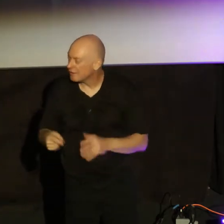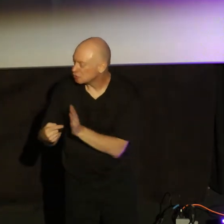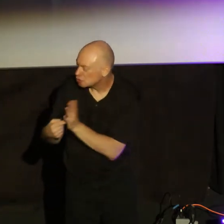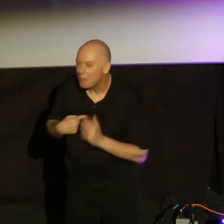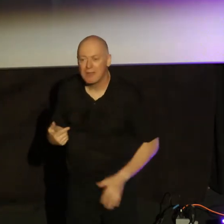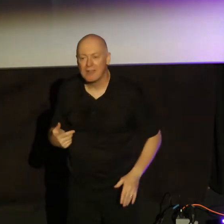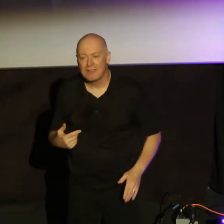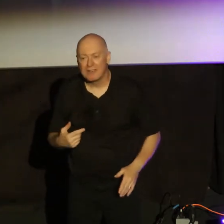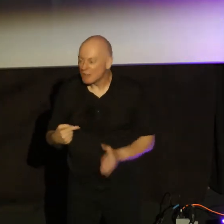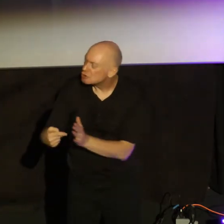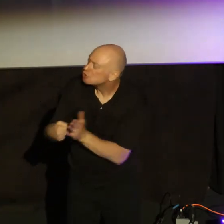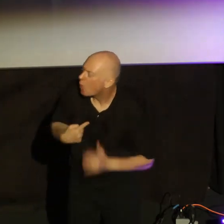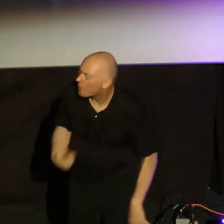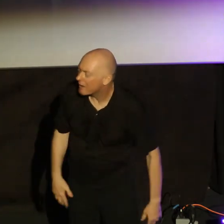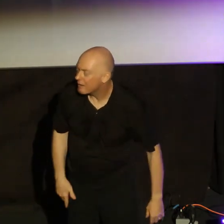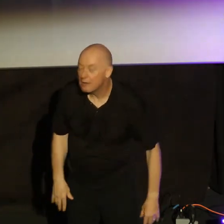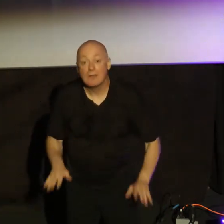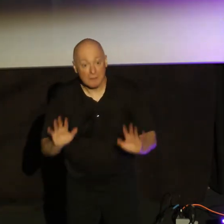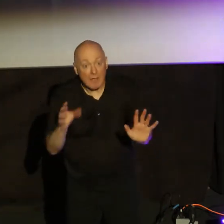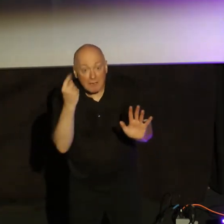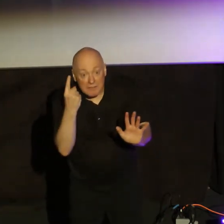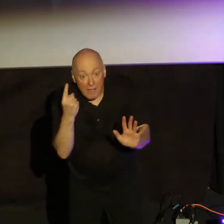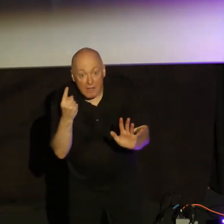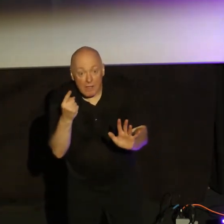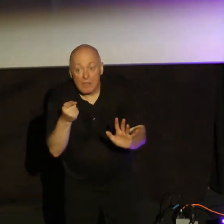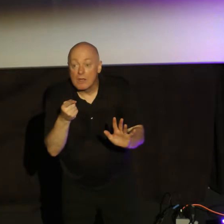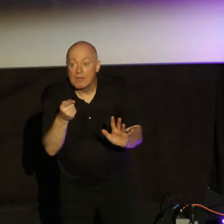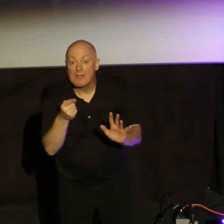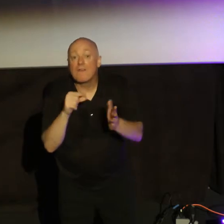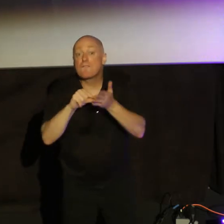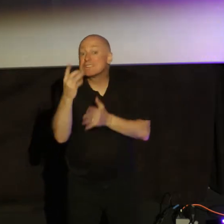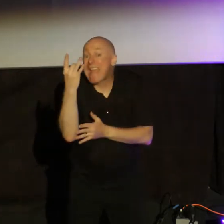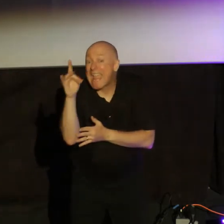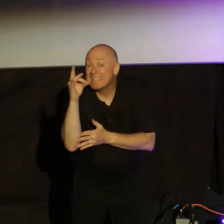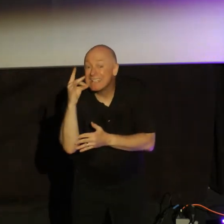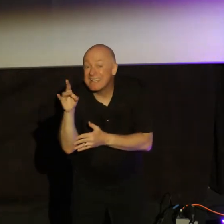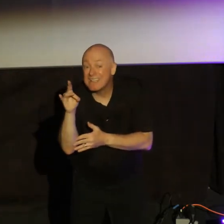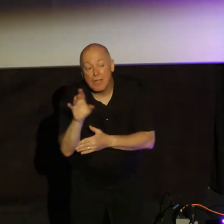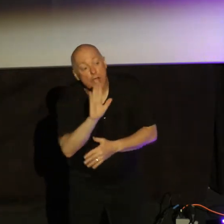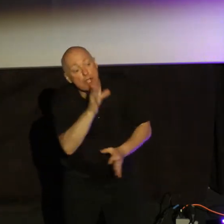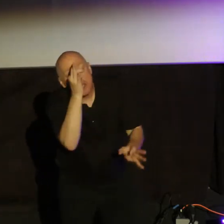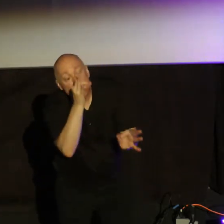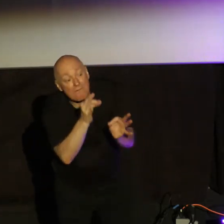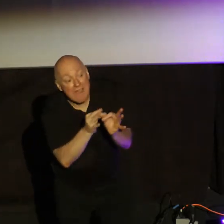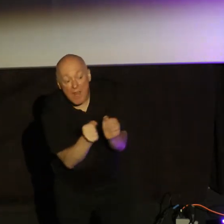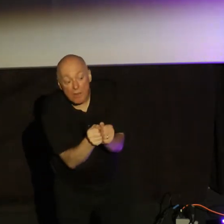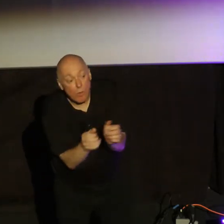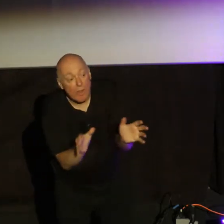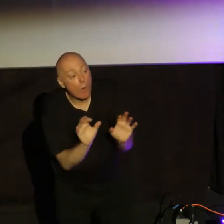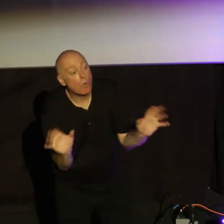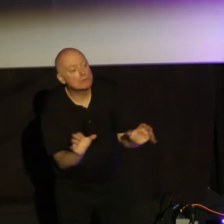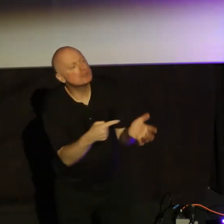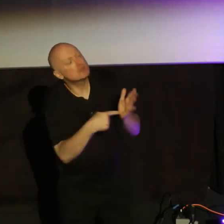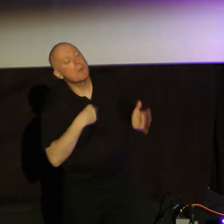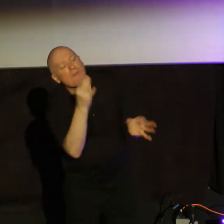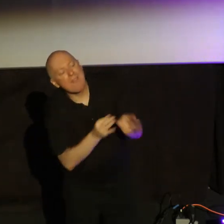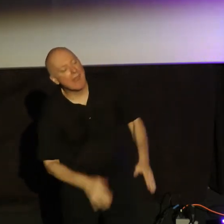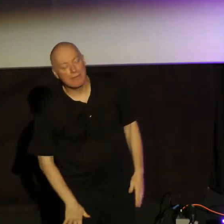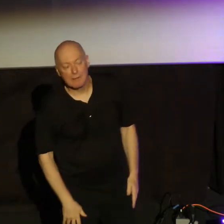like, look, then show me. Right away, your faith, and look at verse 18. He says, your faith apart from works. Show it to me. And I will